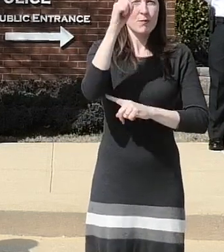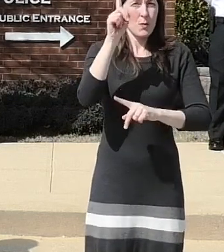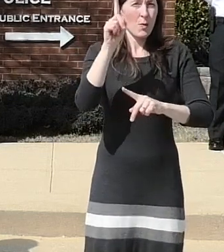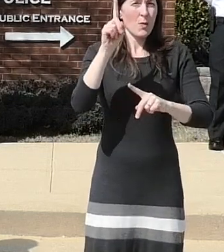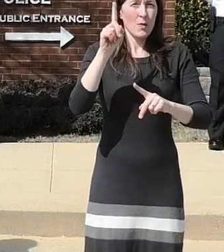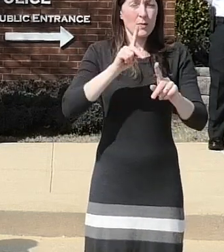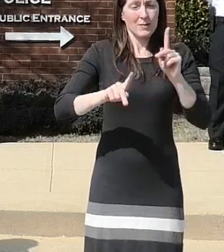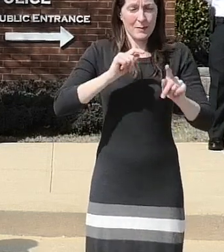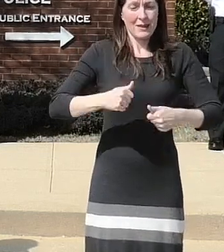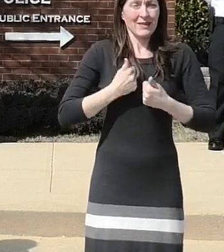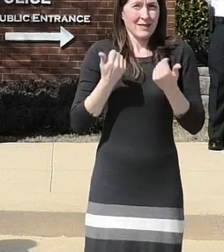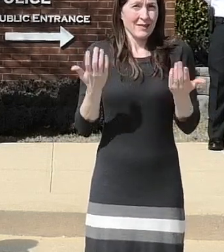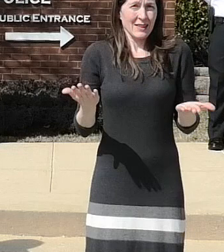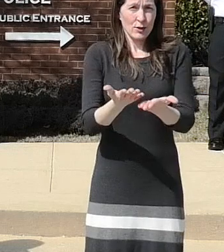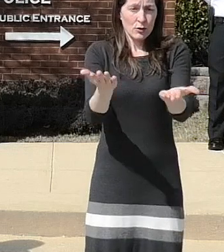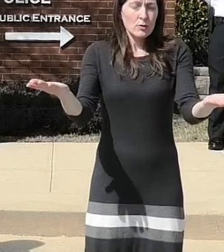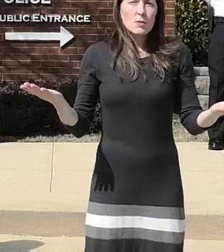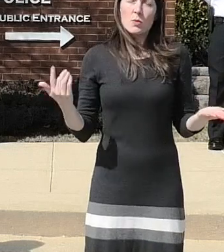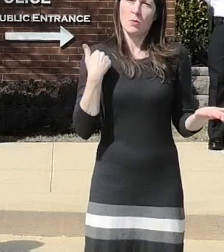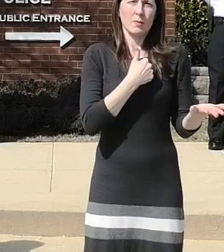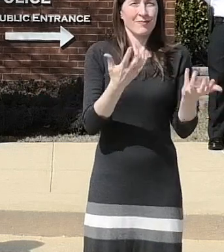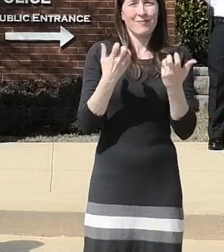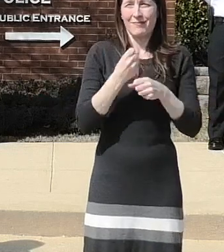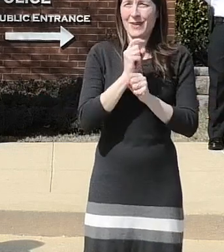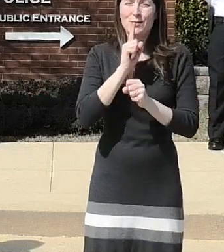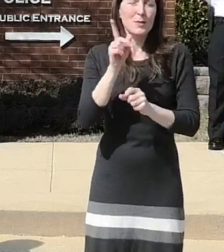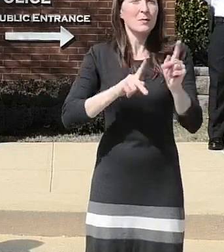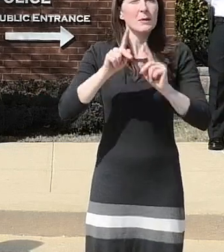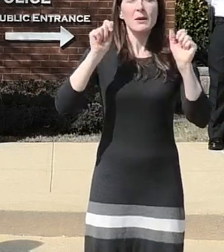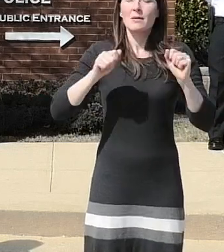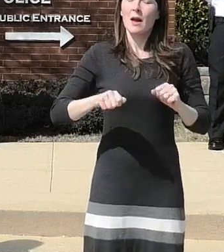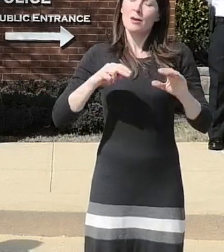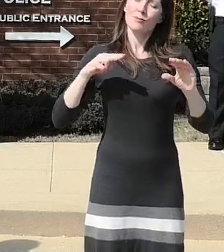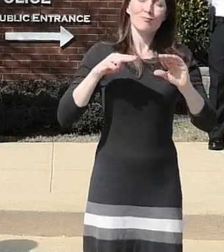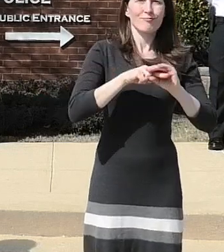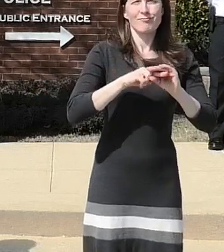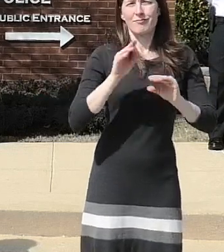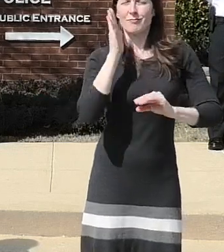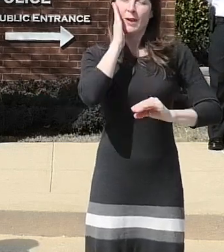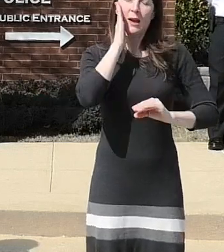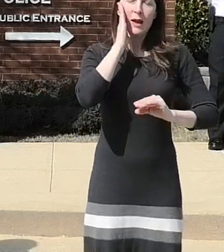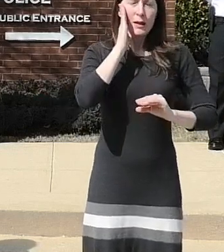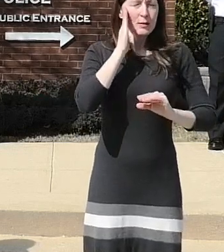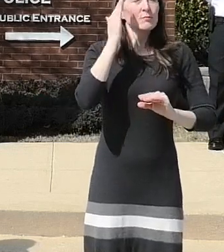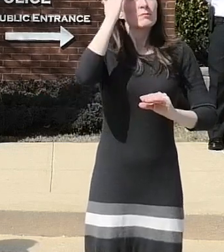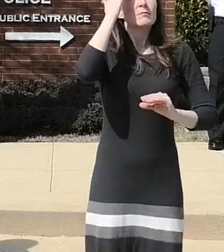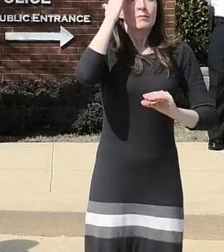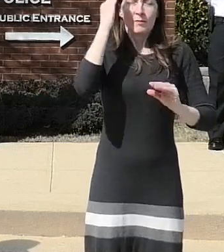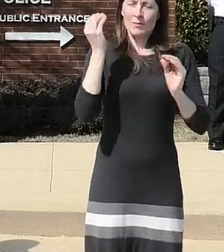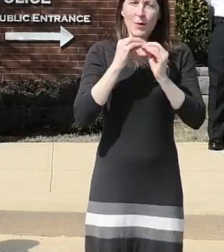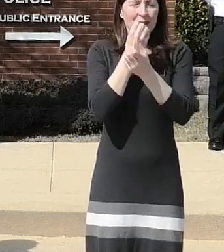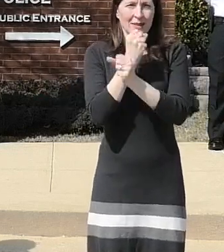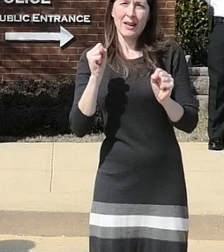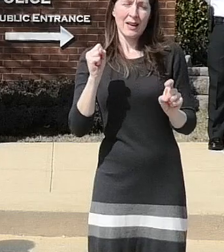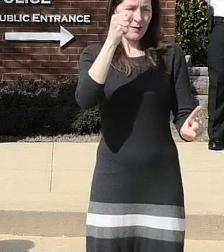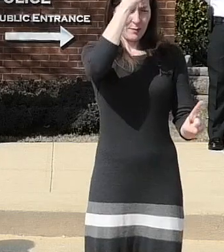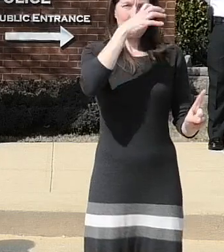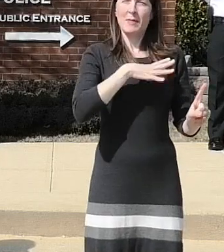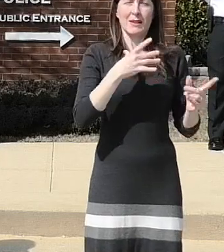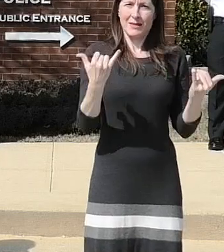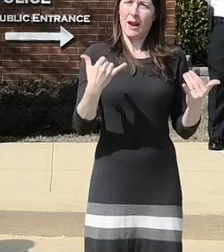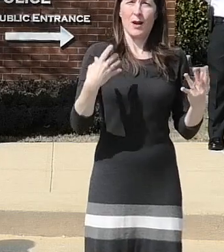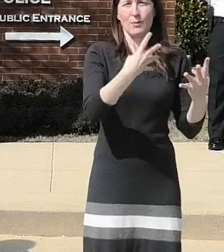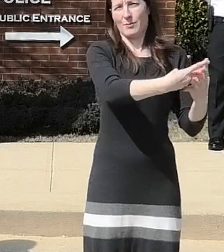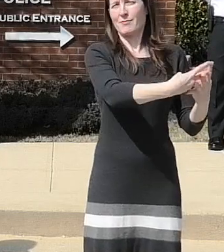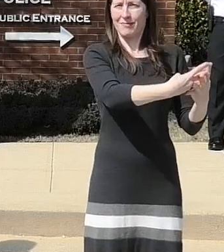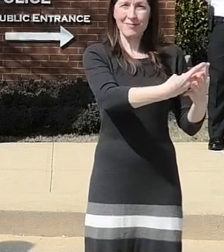want to ensure that those can folks can go to bed tonight and future nights knowing that this gentleman is in custody and appreciate